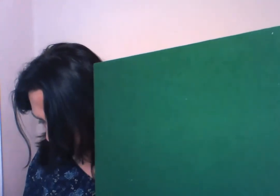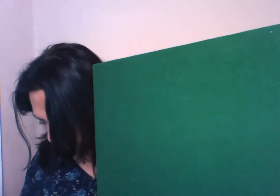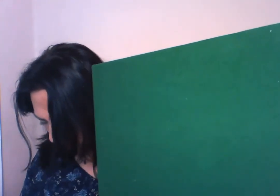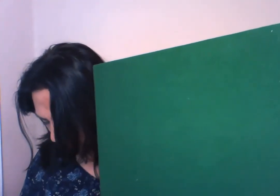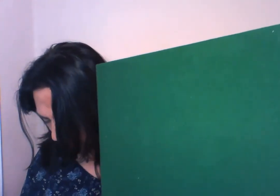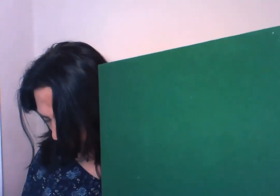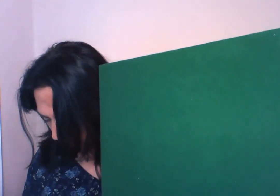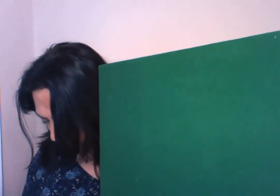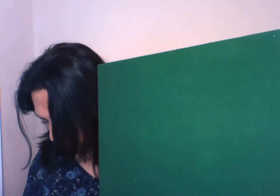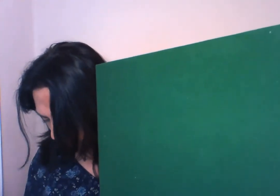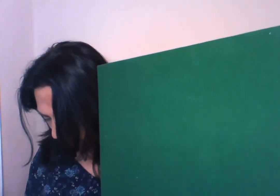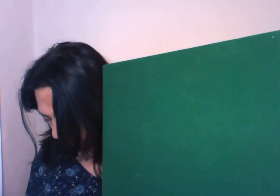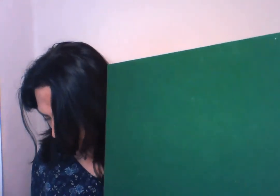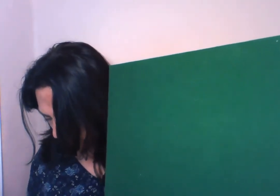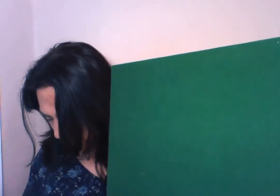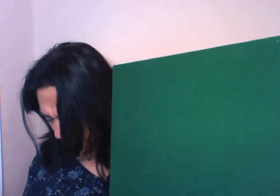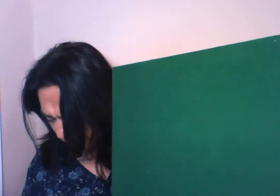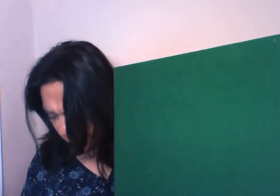Uh oh, hold on. Sorry.